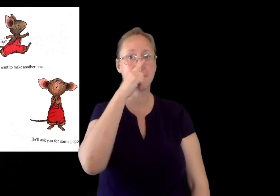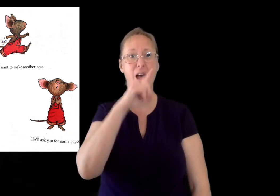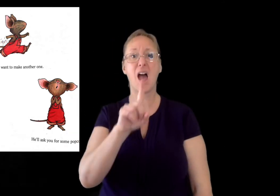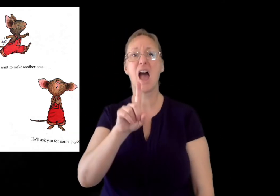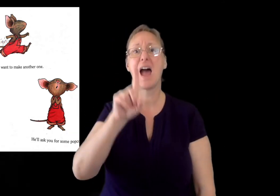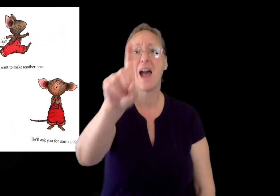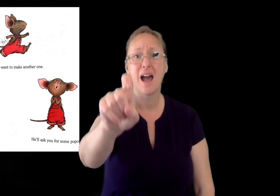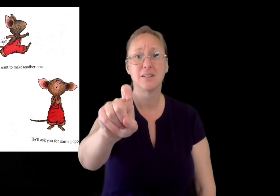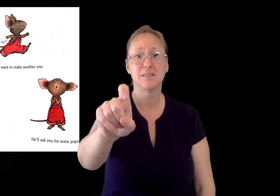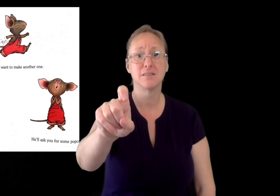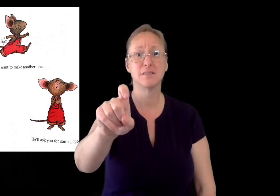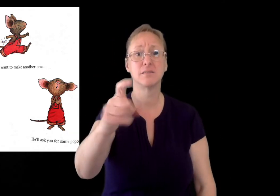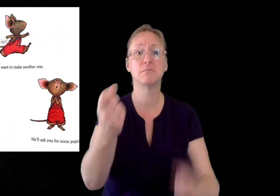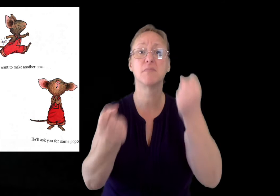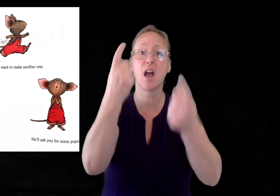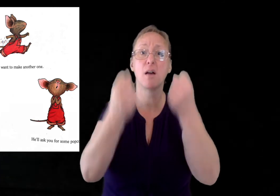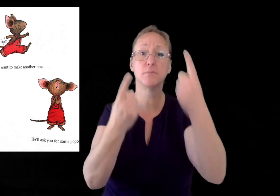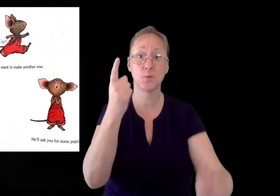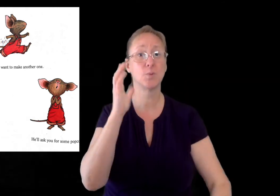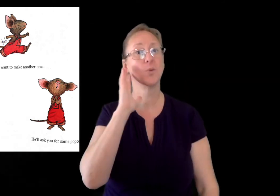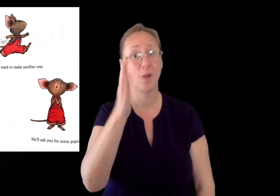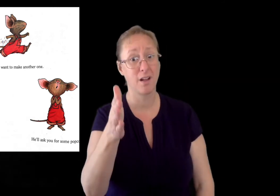He'll ask you for some popcorn.